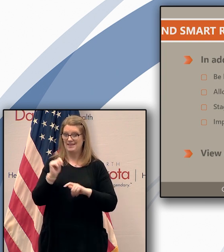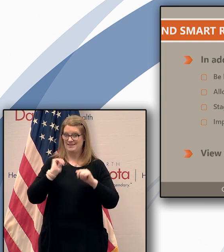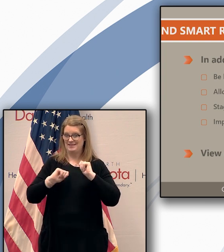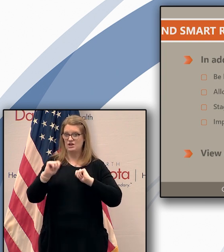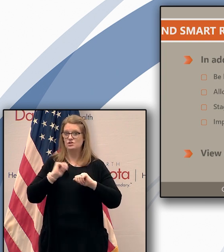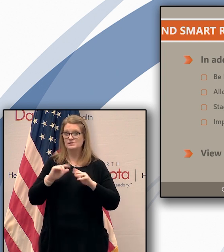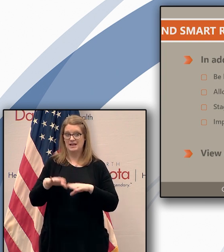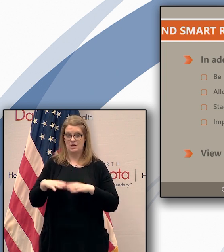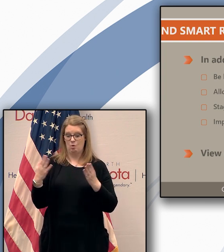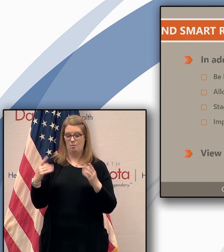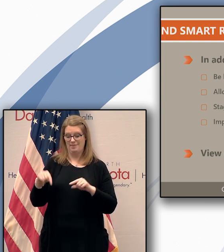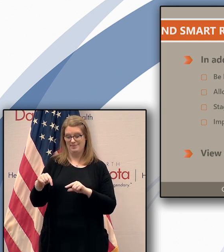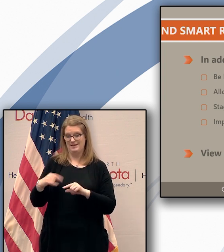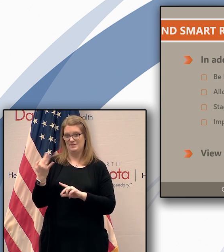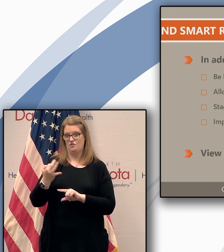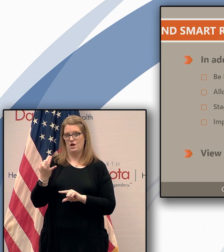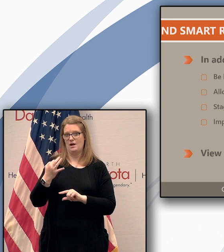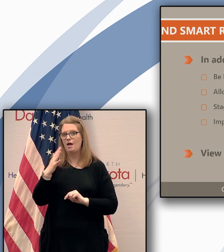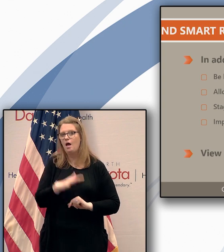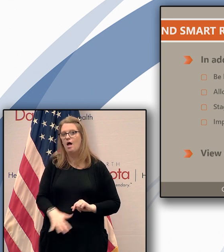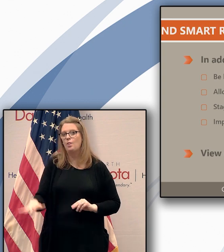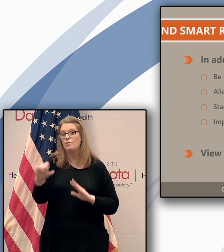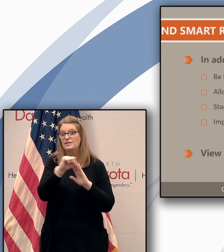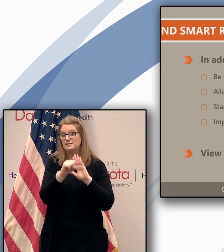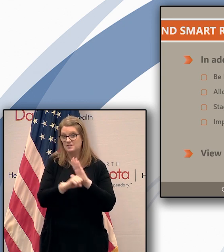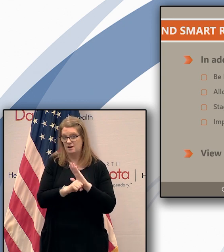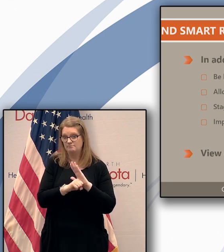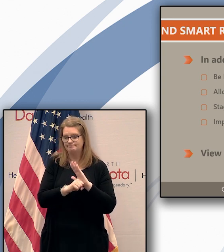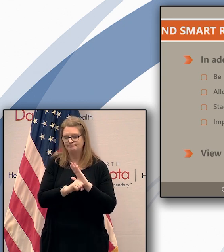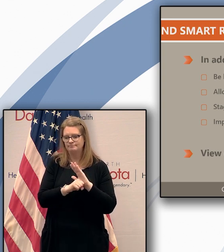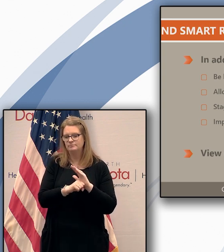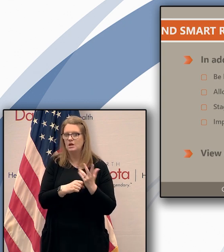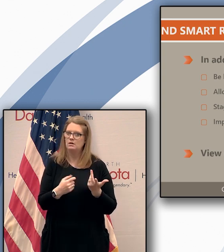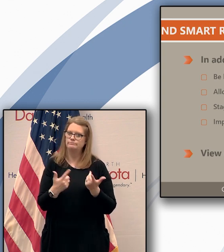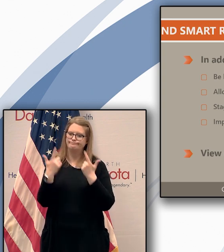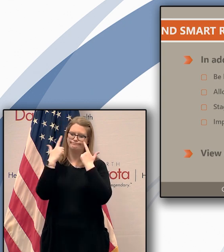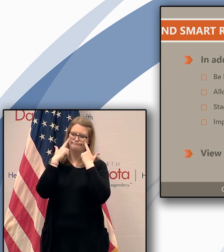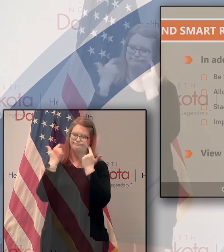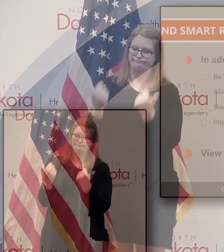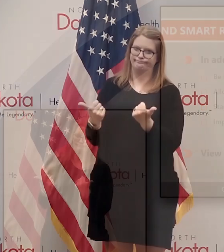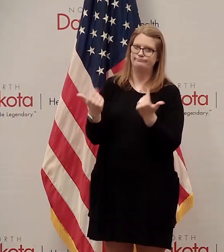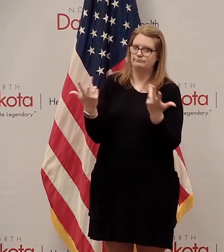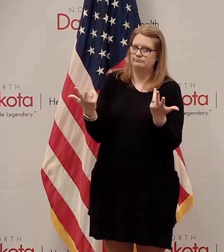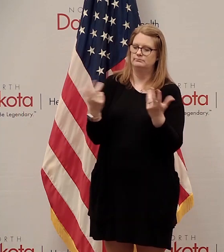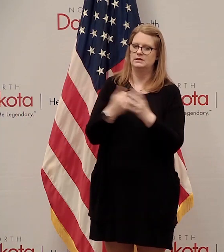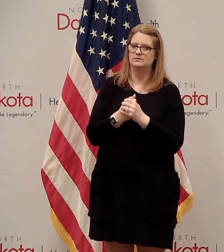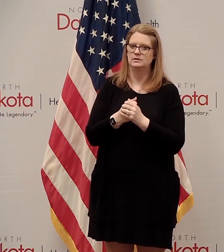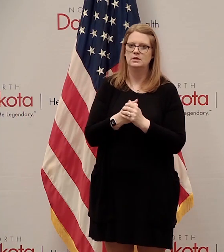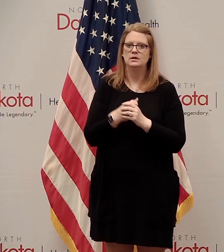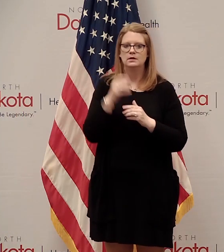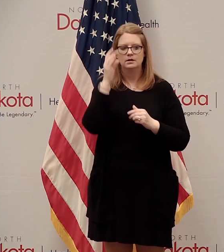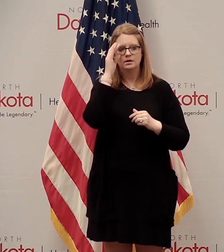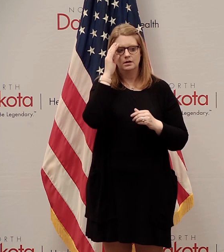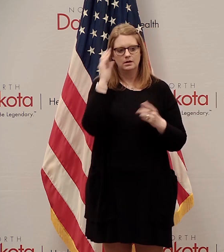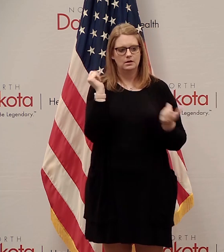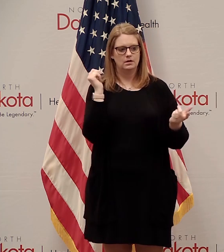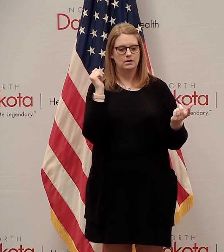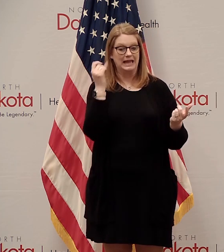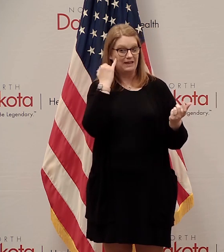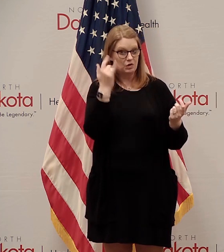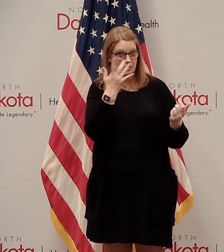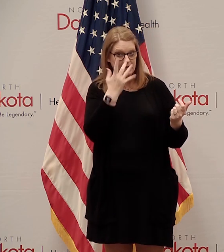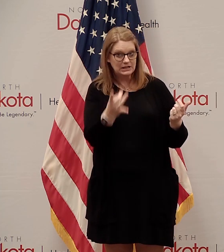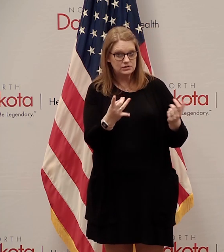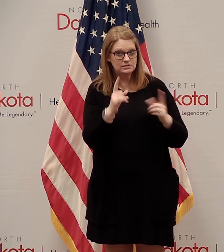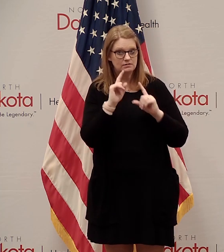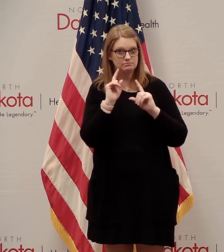up this Friday across the state of North Dakota if they, they choose to. And, and I would say if you're interested in